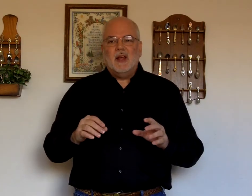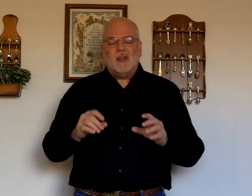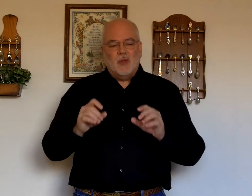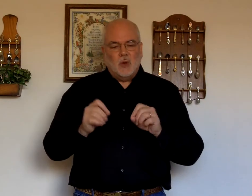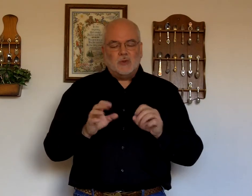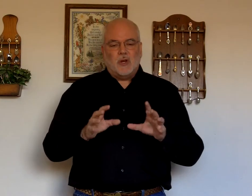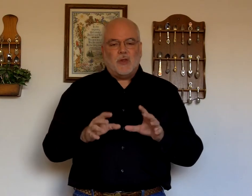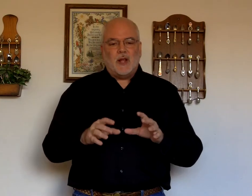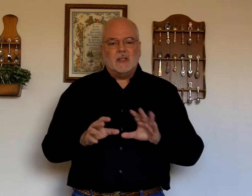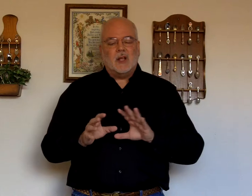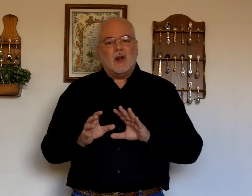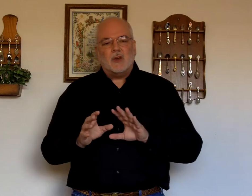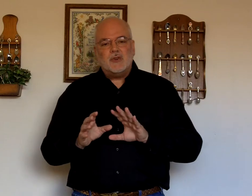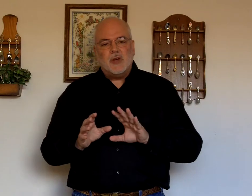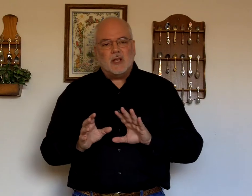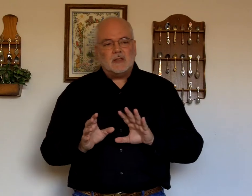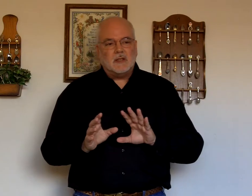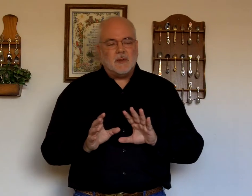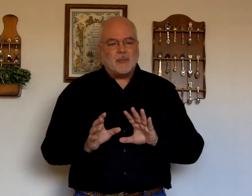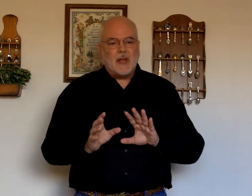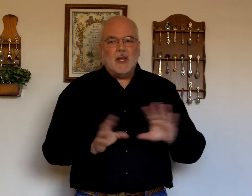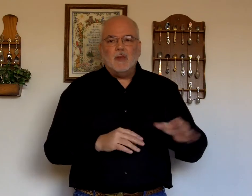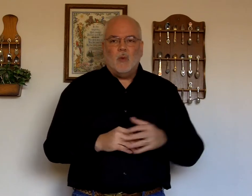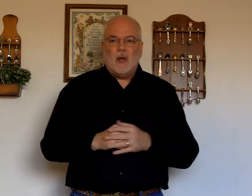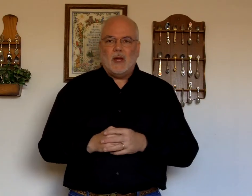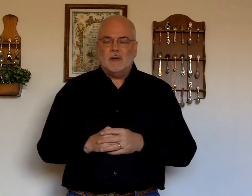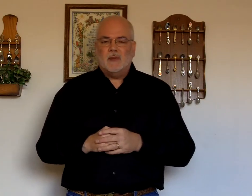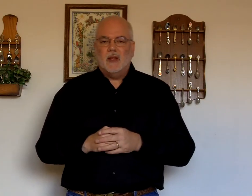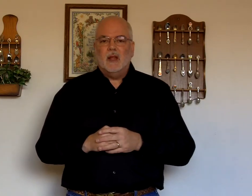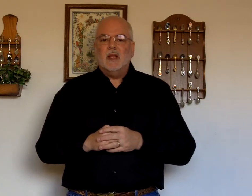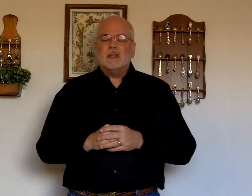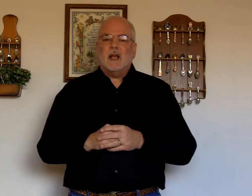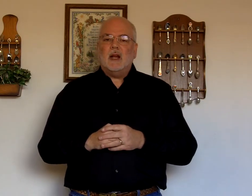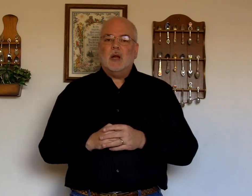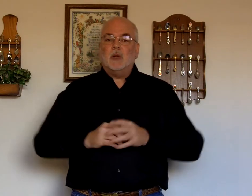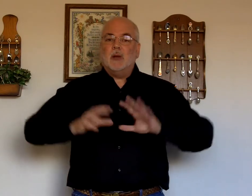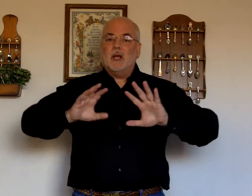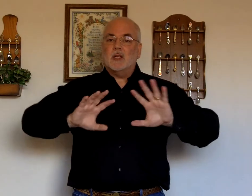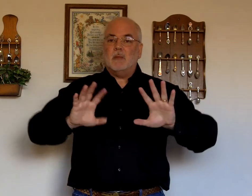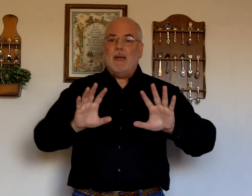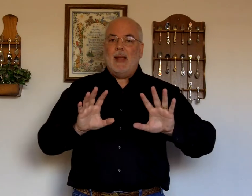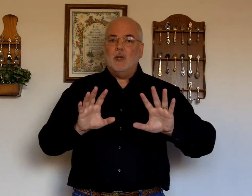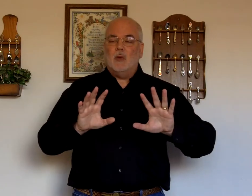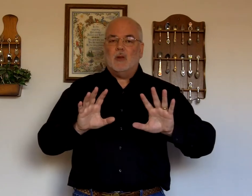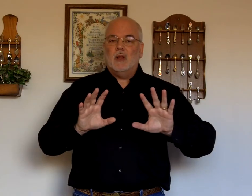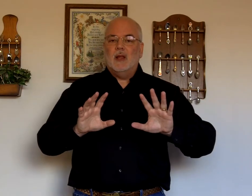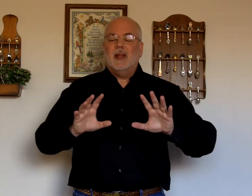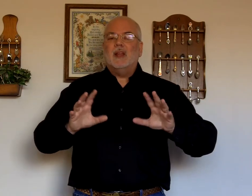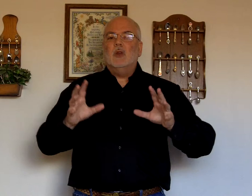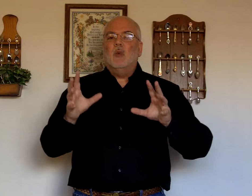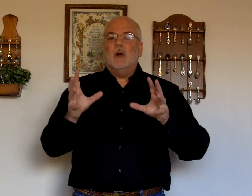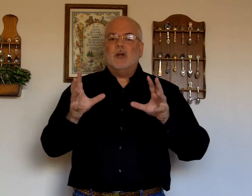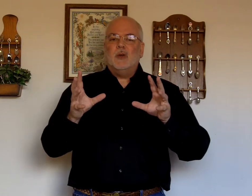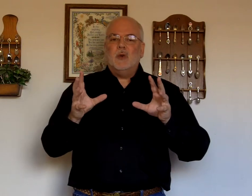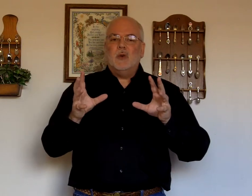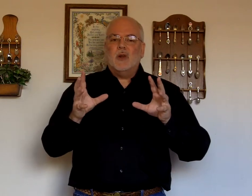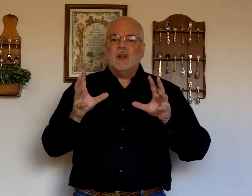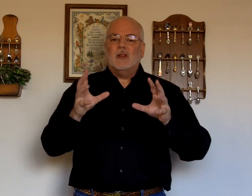those little things are just in the way. Sign language, because it's manual, you want to do the